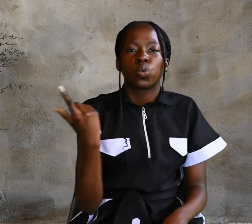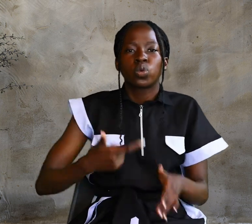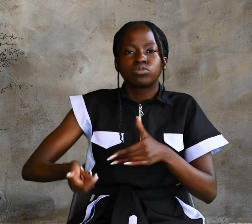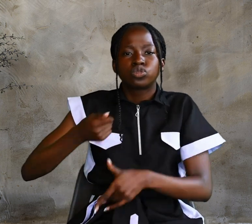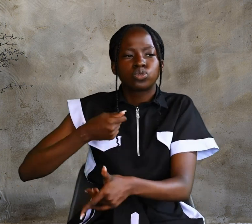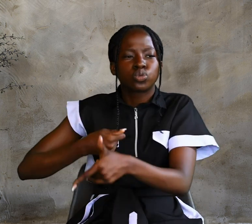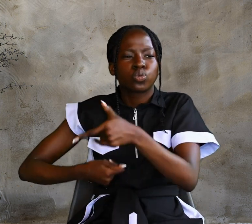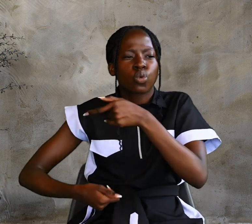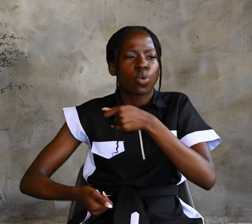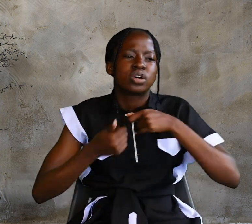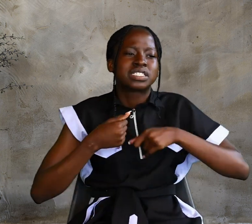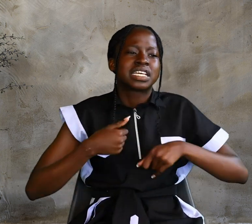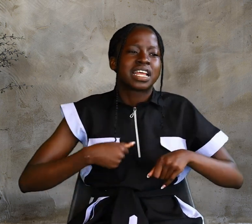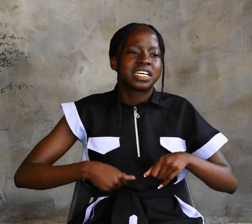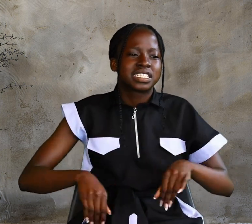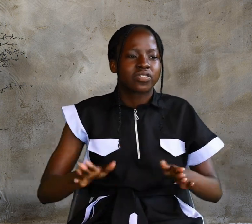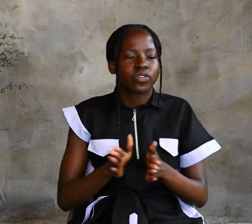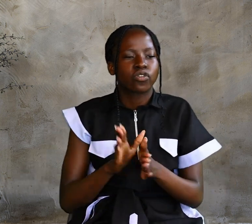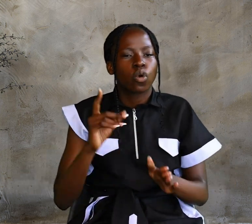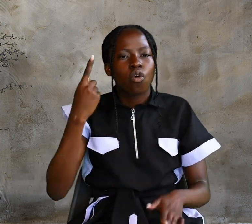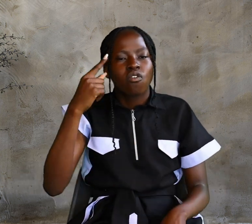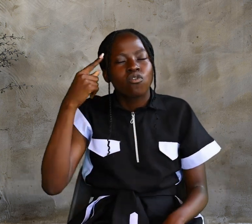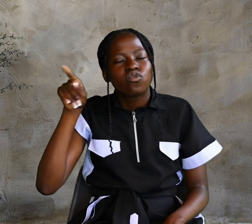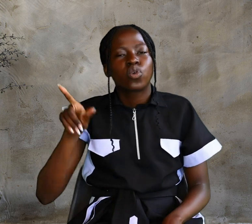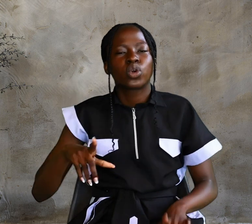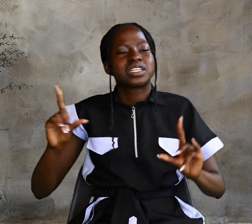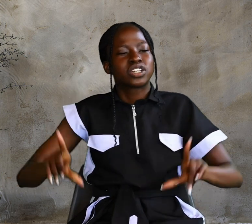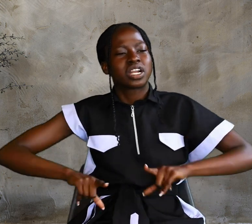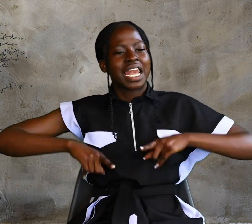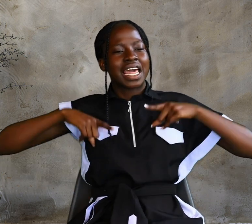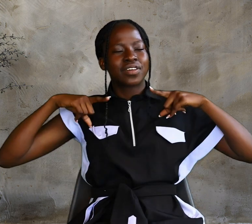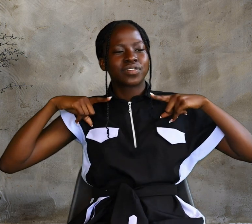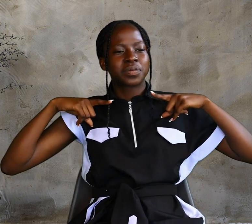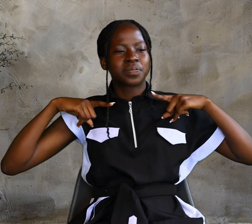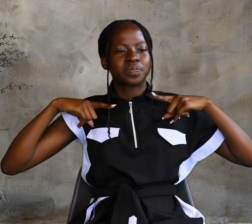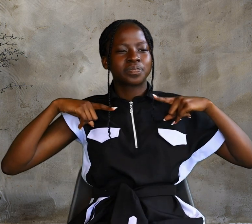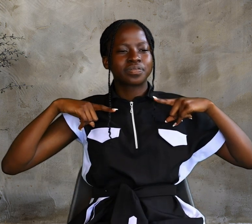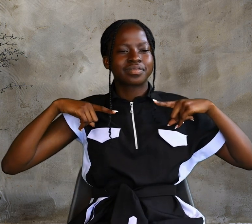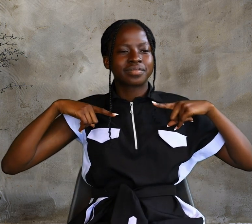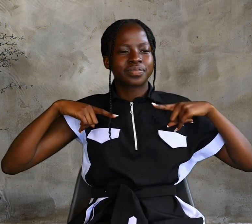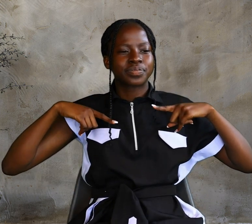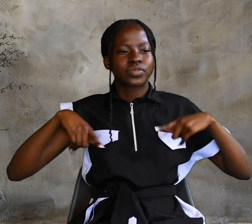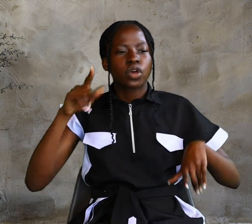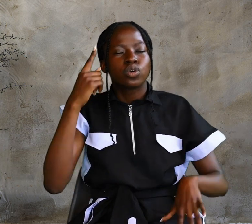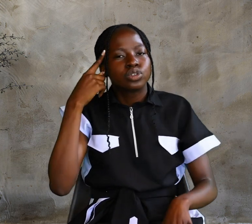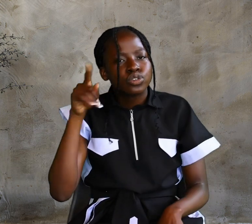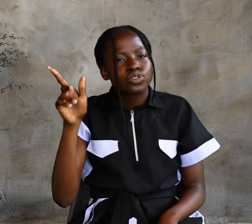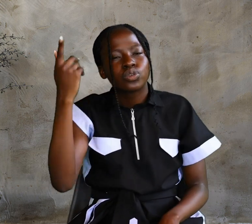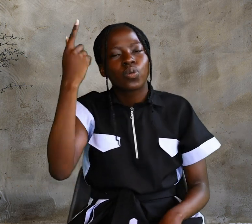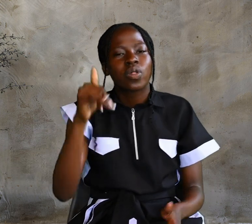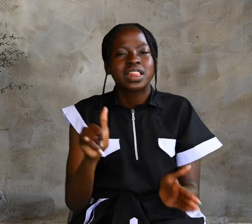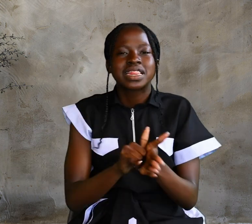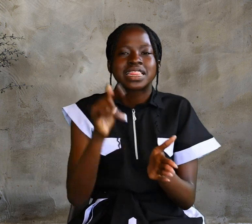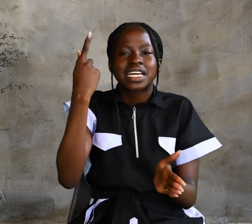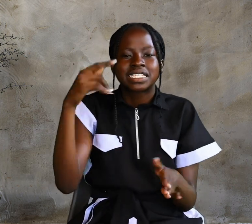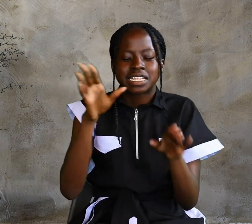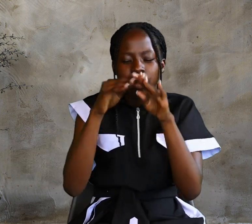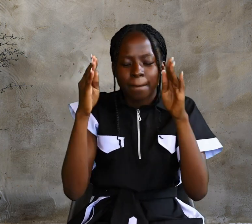a wage And harvests a crop for eternal life, So that the sower and the reaper may be glad